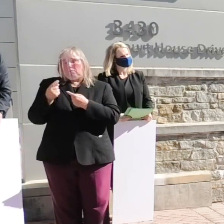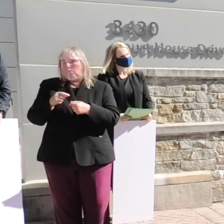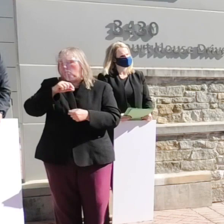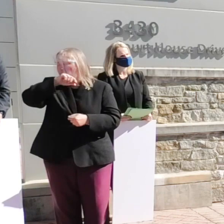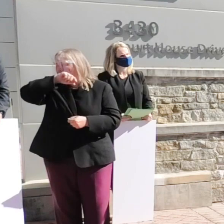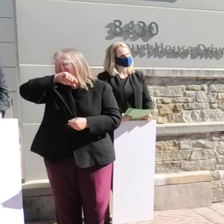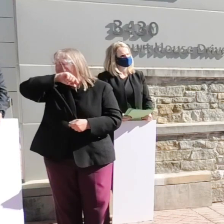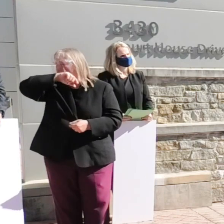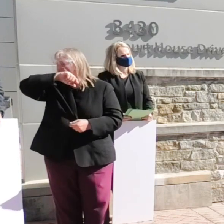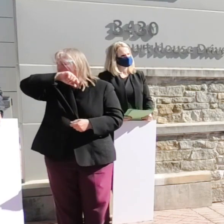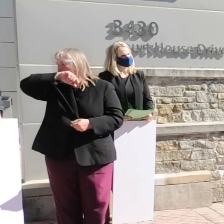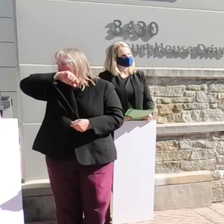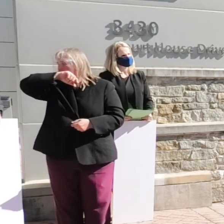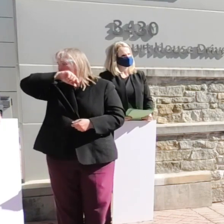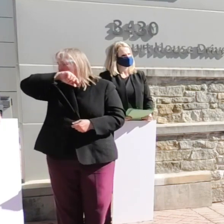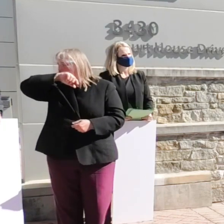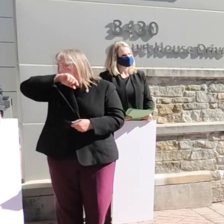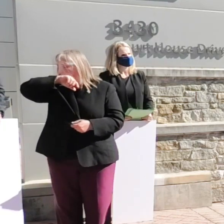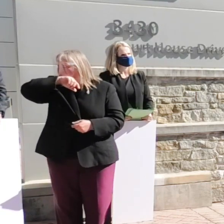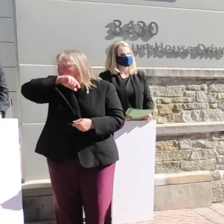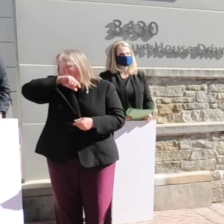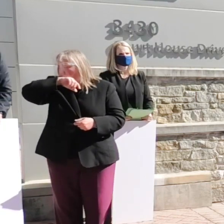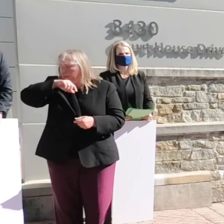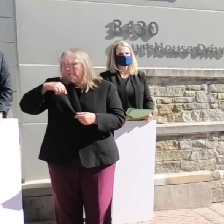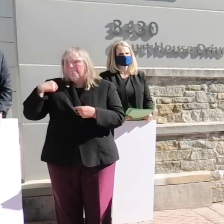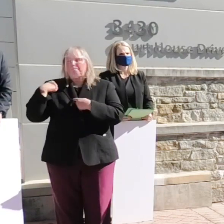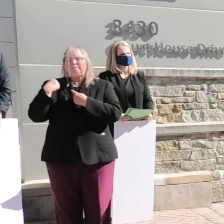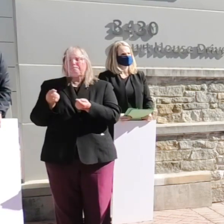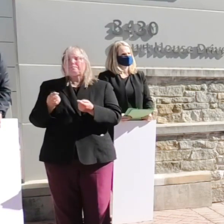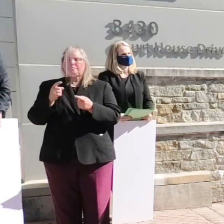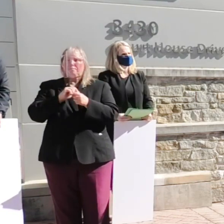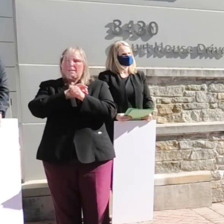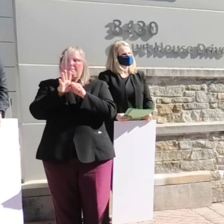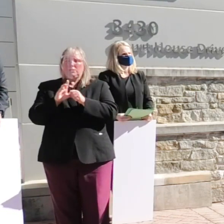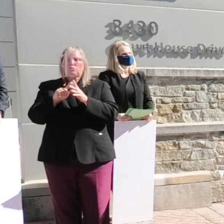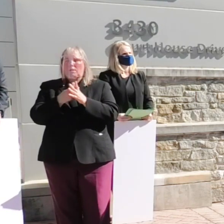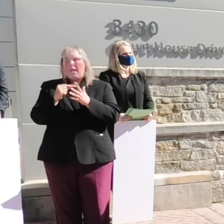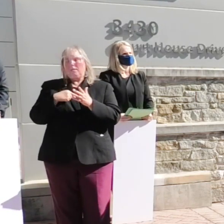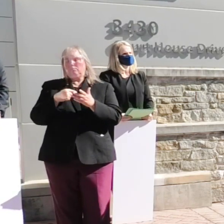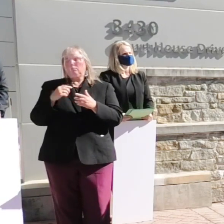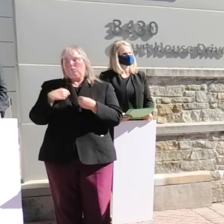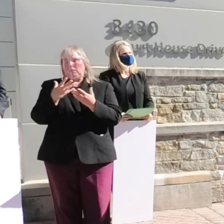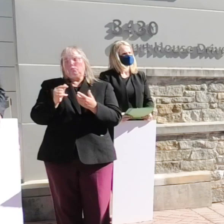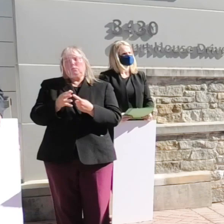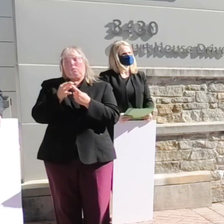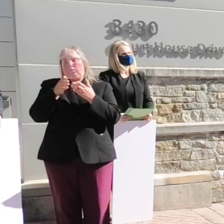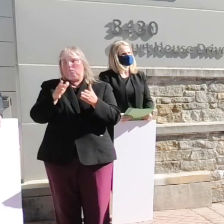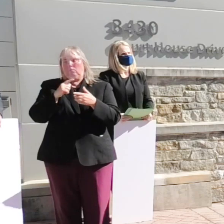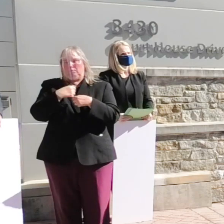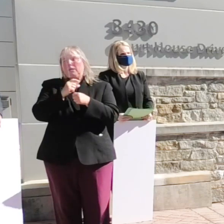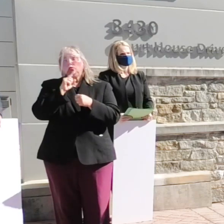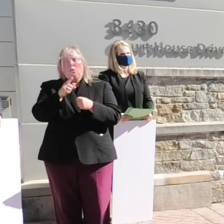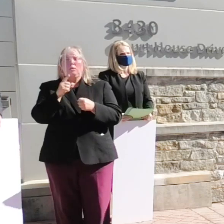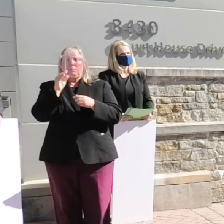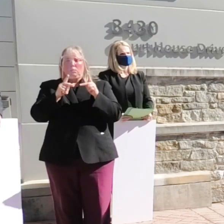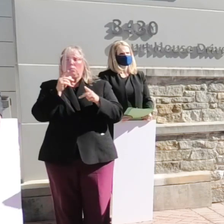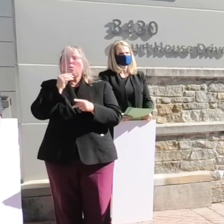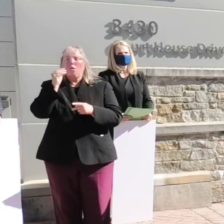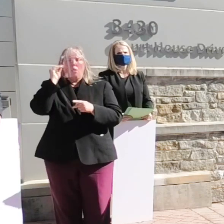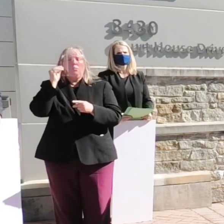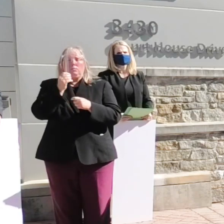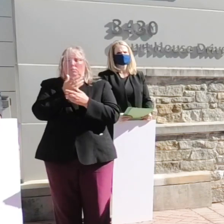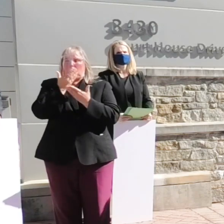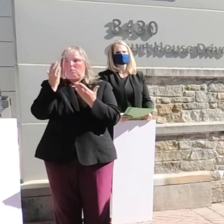and have provided unique ways to make sure that everybody who is homeless is sheltered